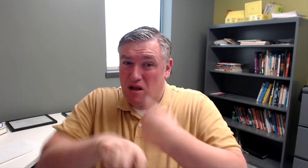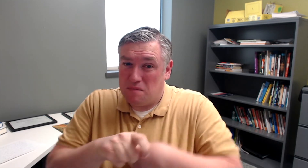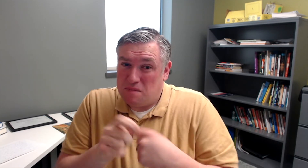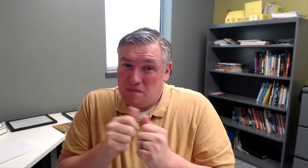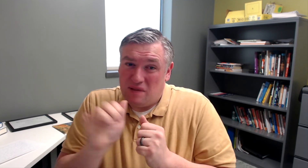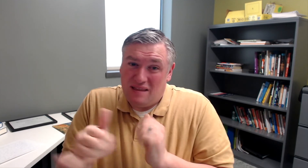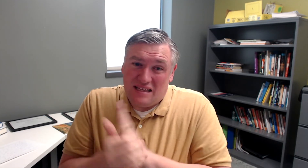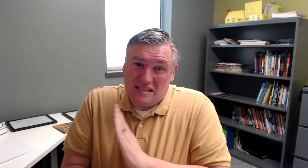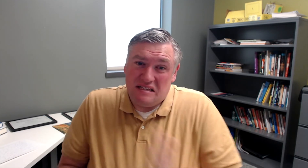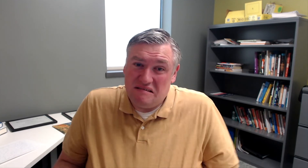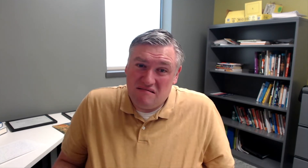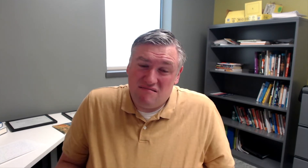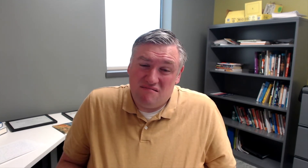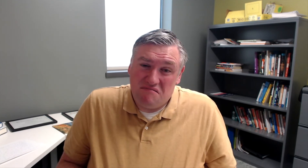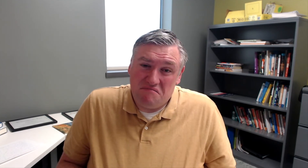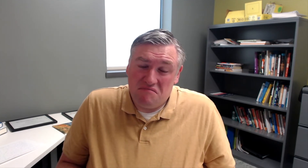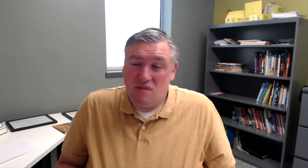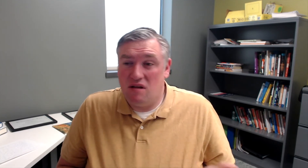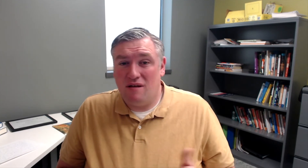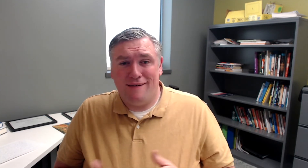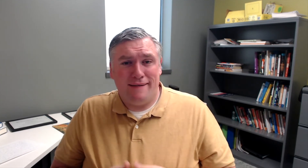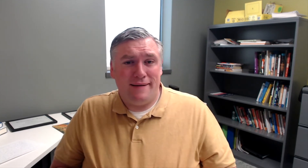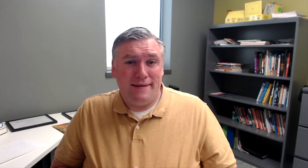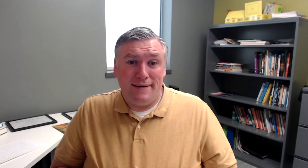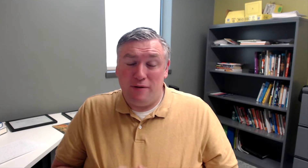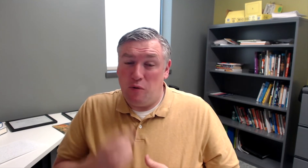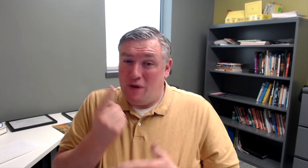they've already accommodated that skill, replaced it.